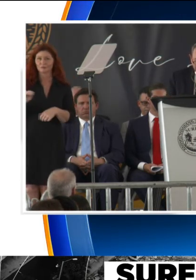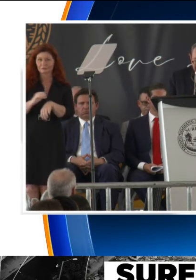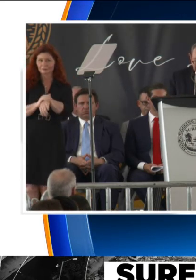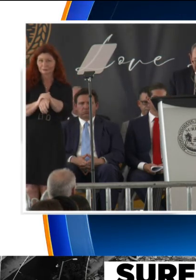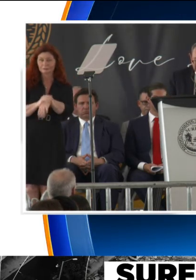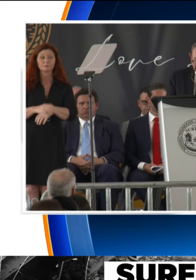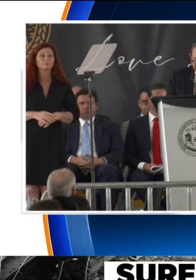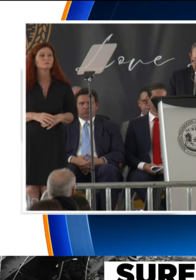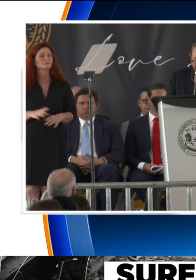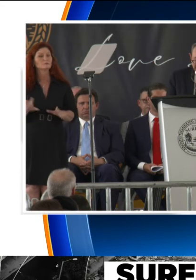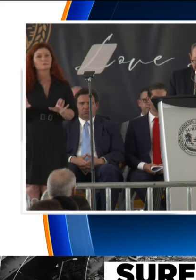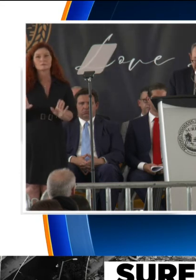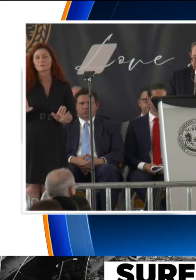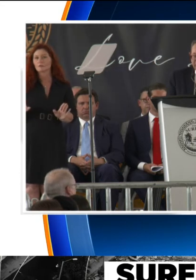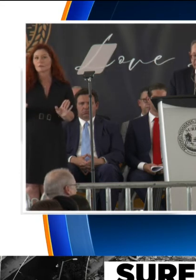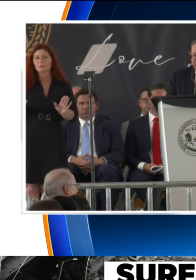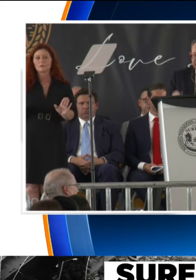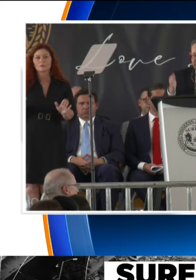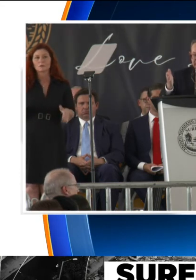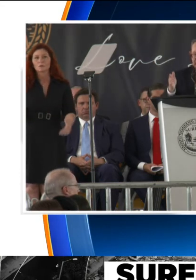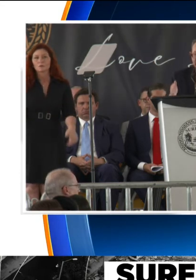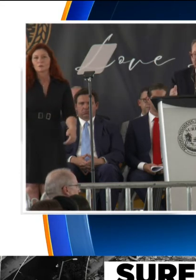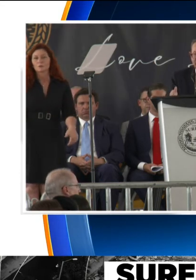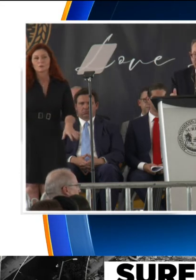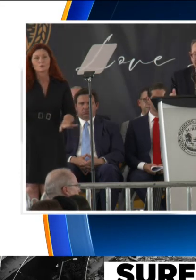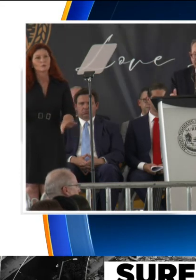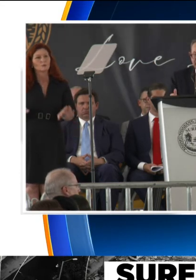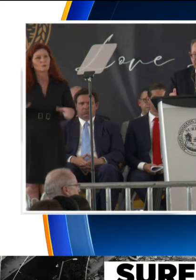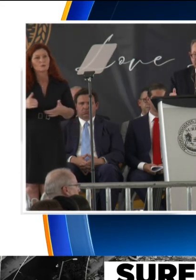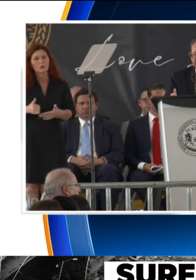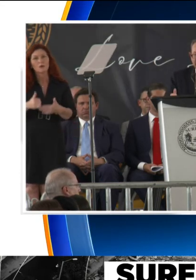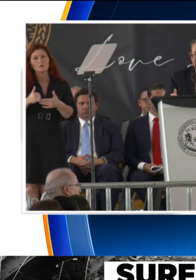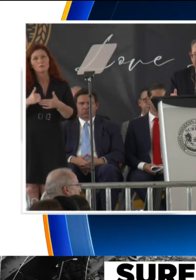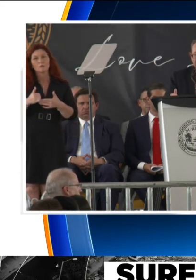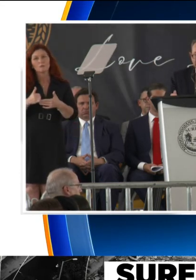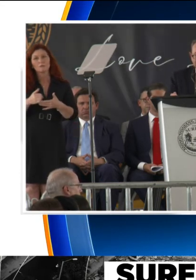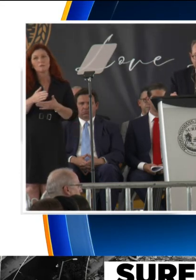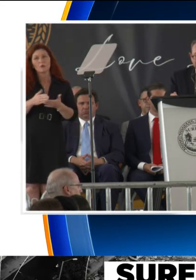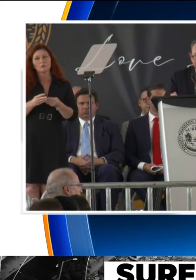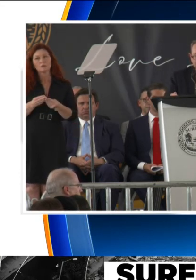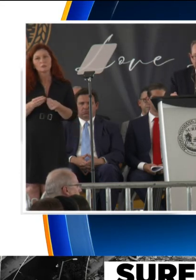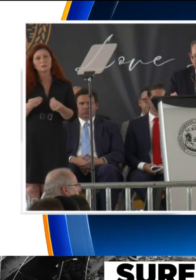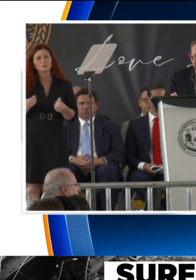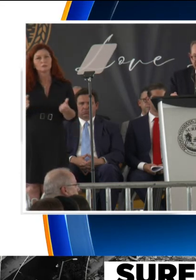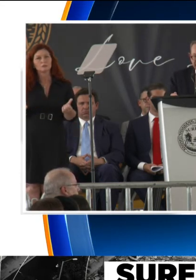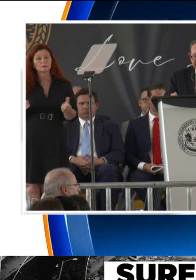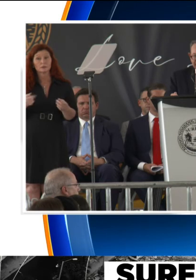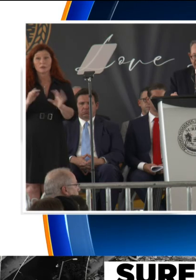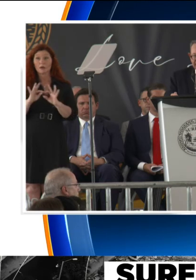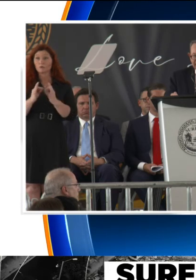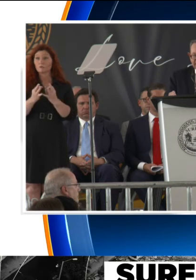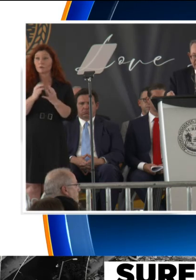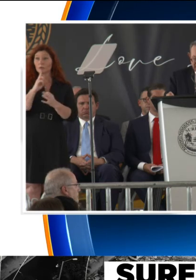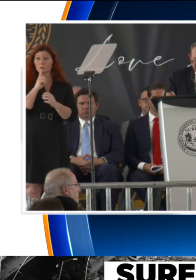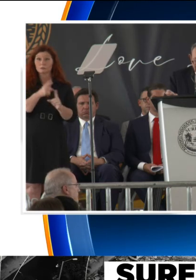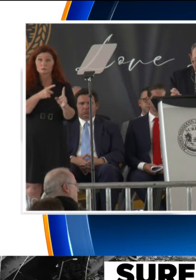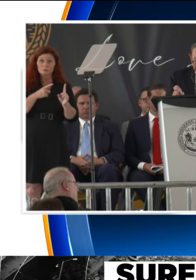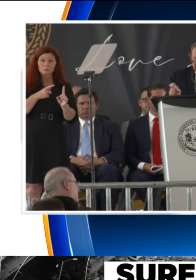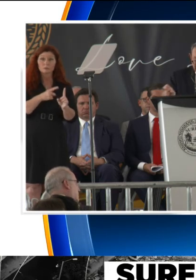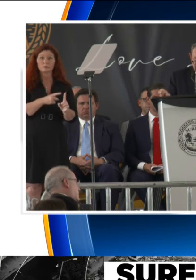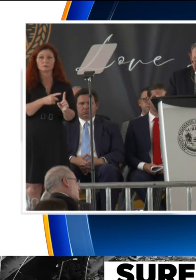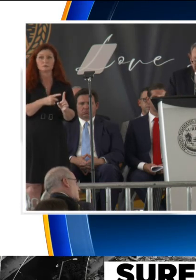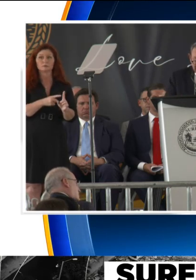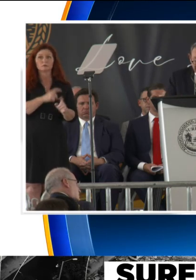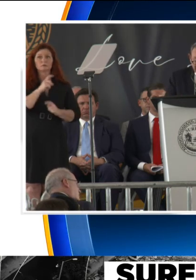unbelievable part of our healing, and our family is committed to give